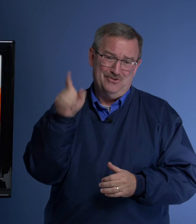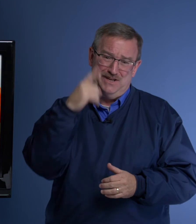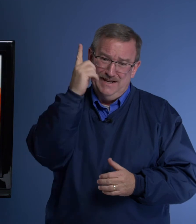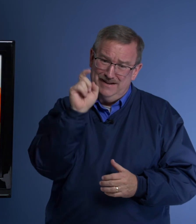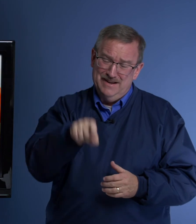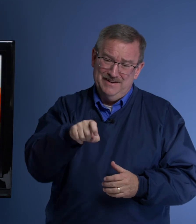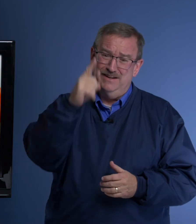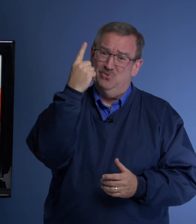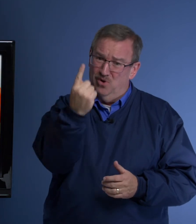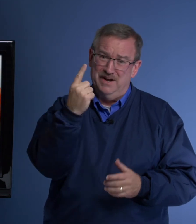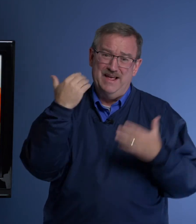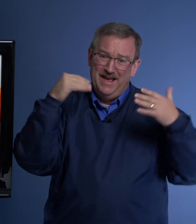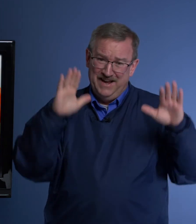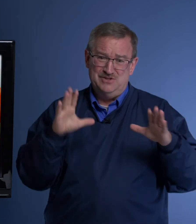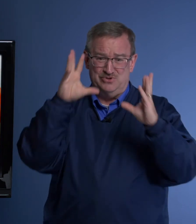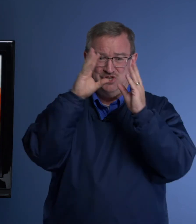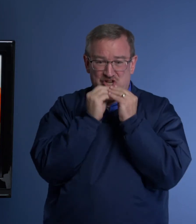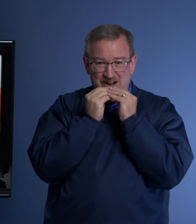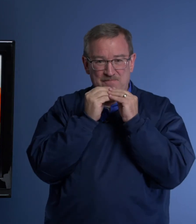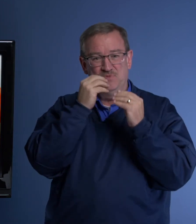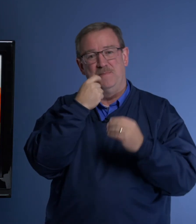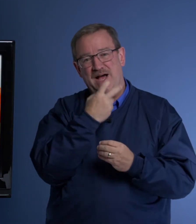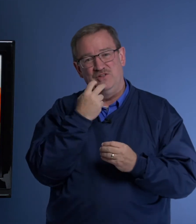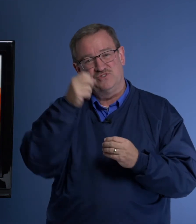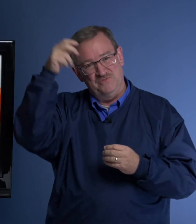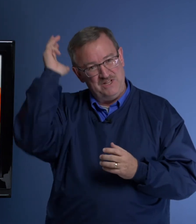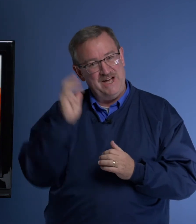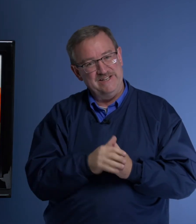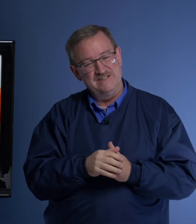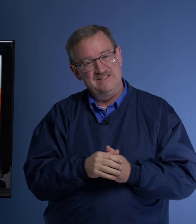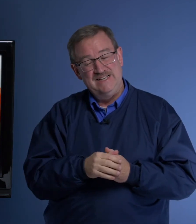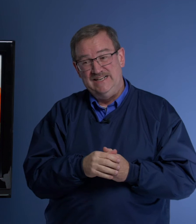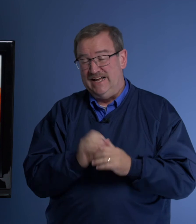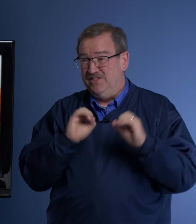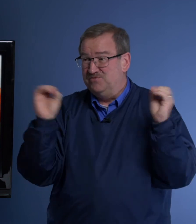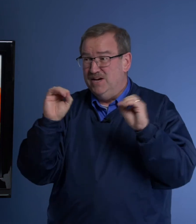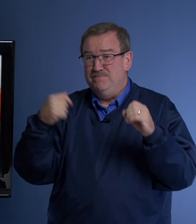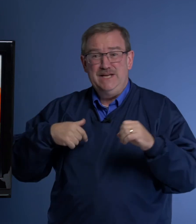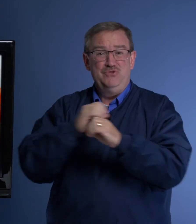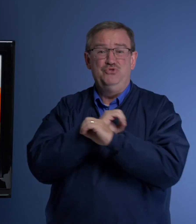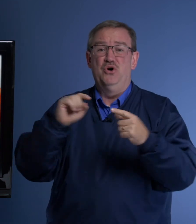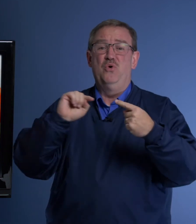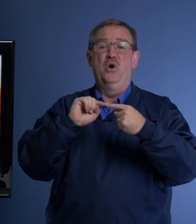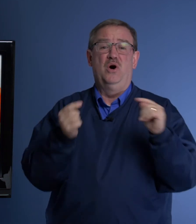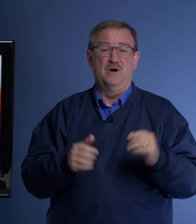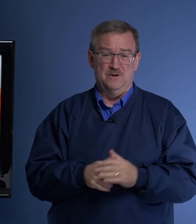only needed needed one angel to shut the mouths of the lions. And they've done me no harm.